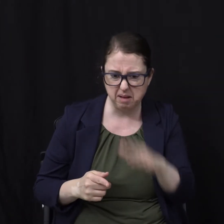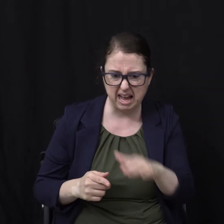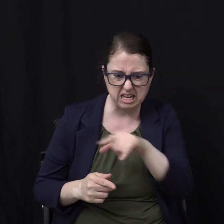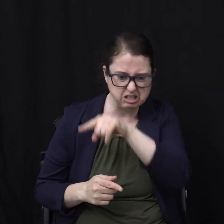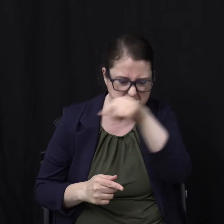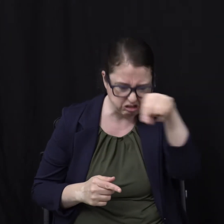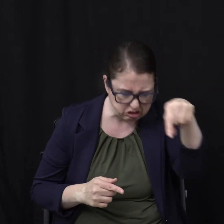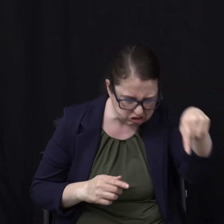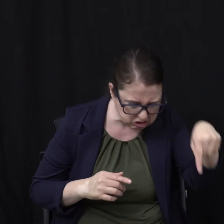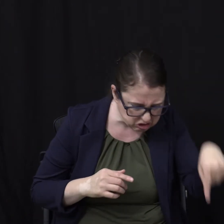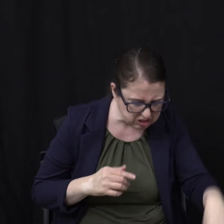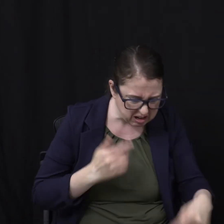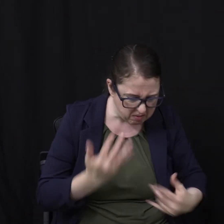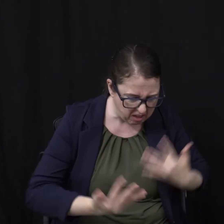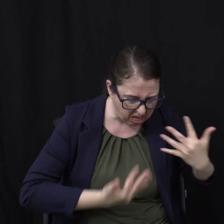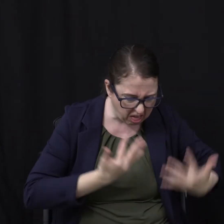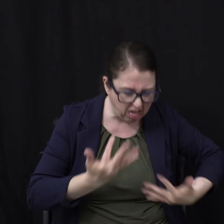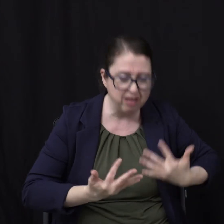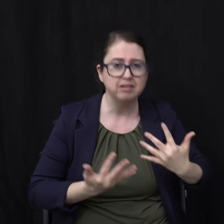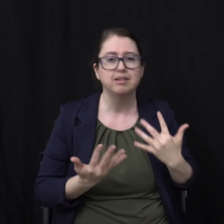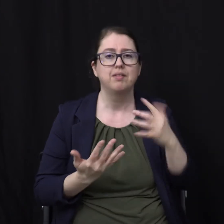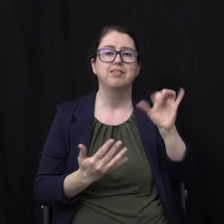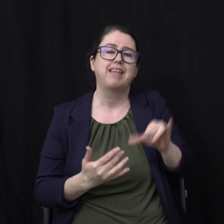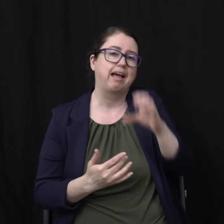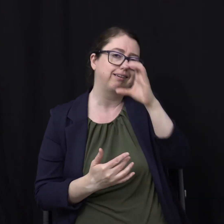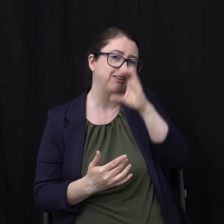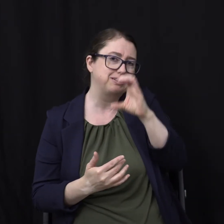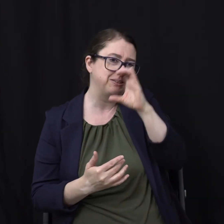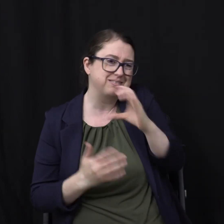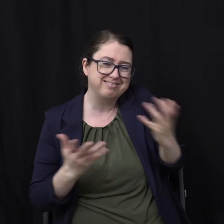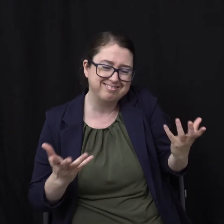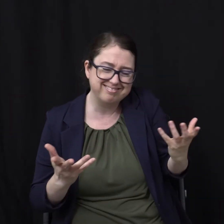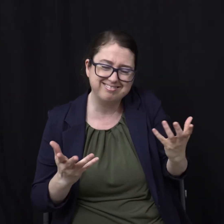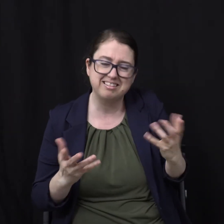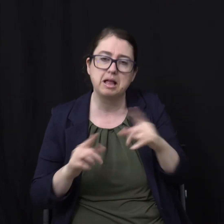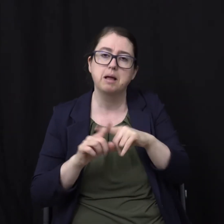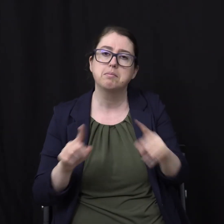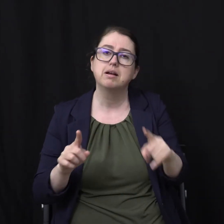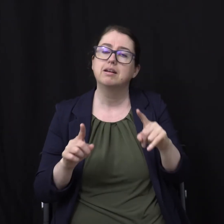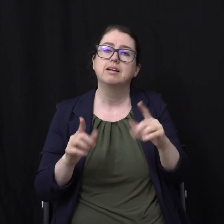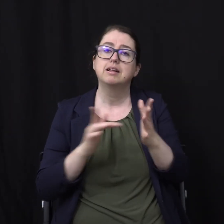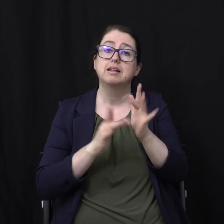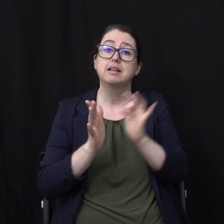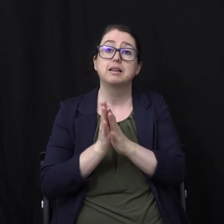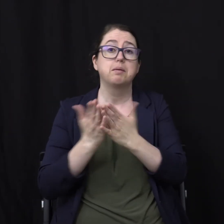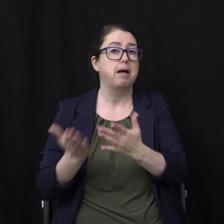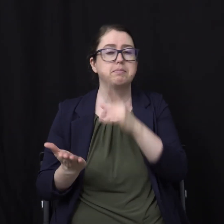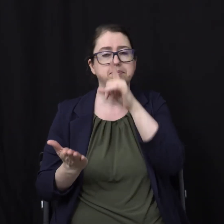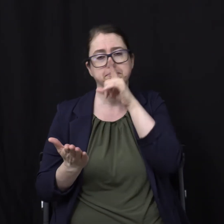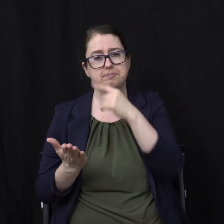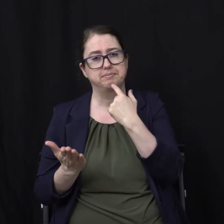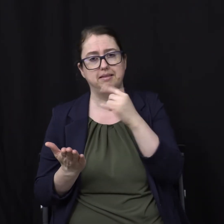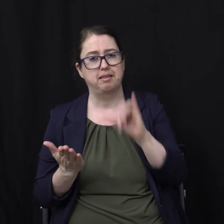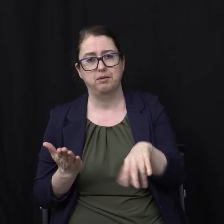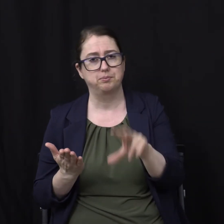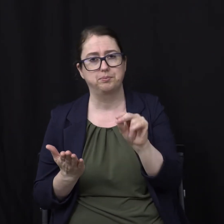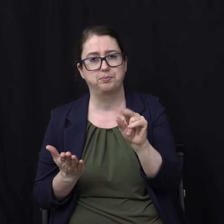of the earth And be on the rotisserie Right? I mean The Bible does not say The Dark Ages church said it But the Bible doesn't say That anybody